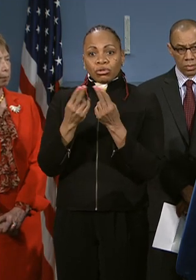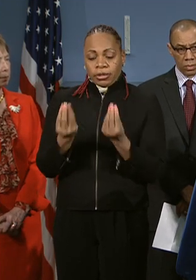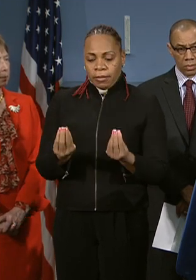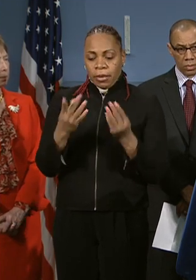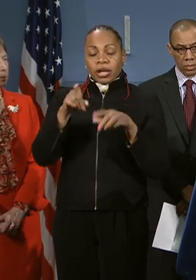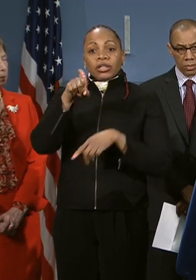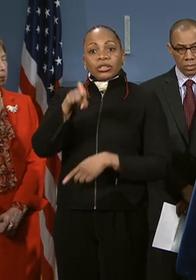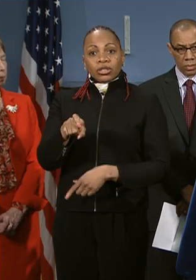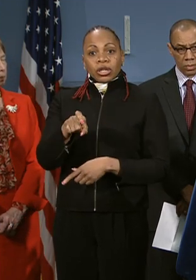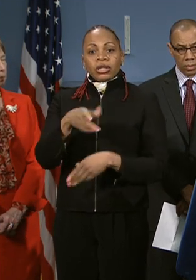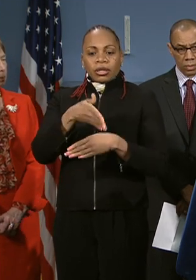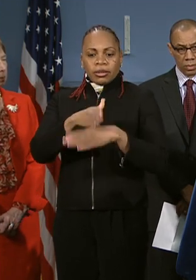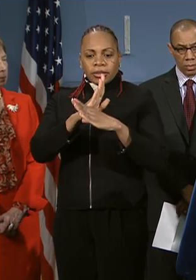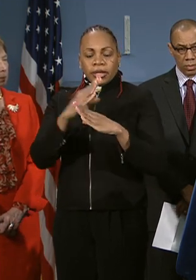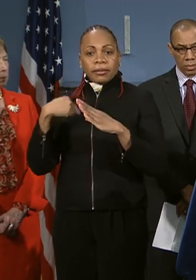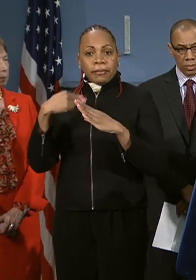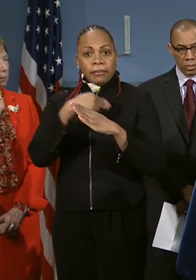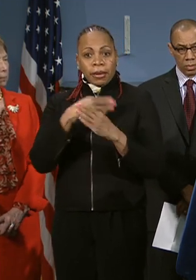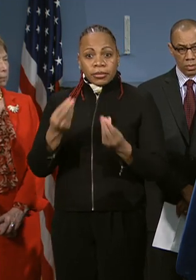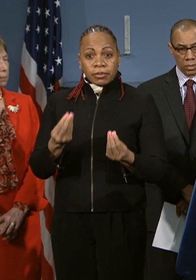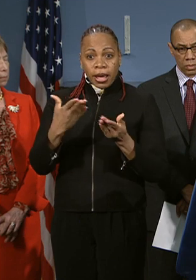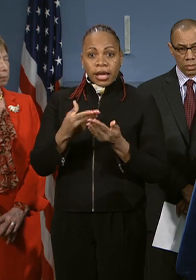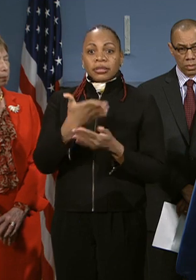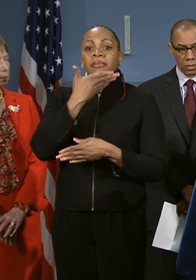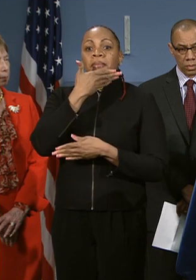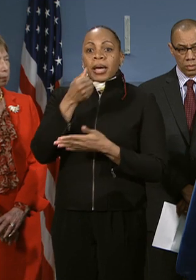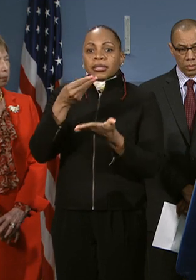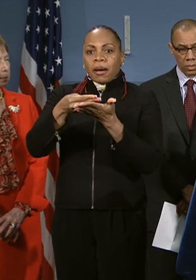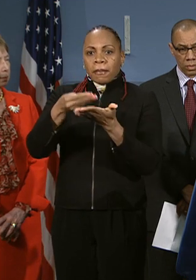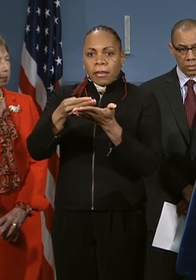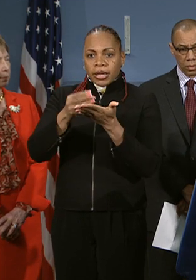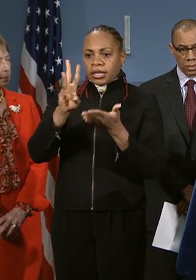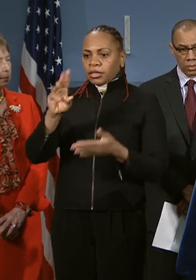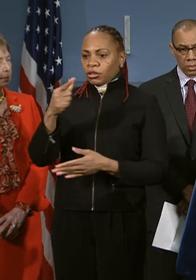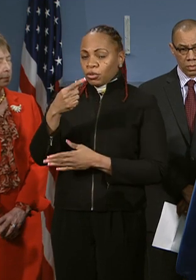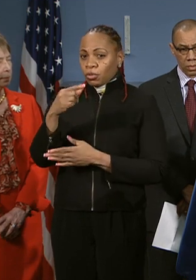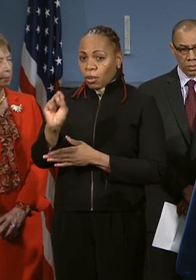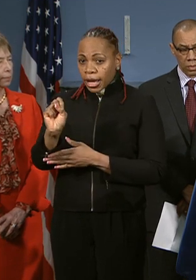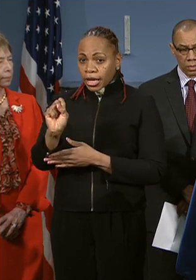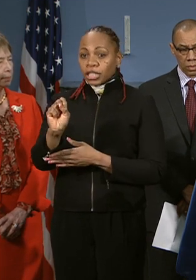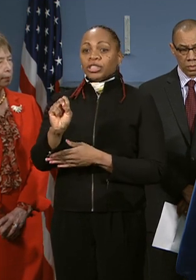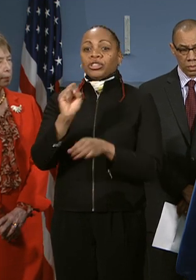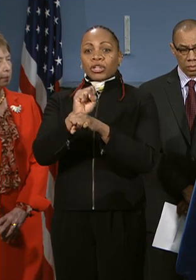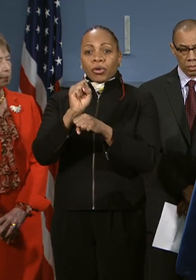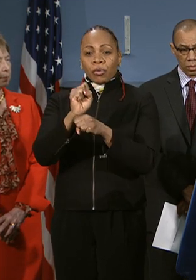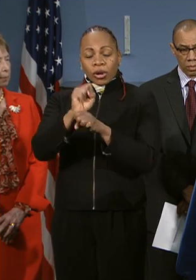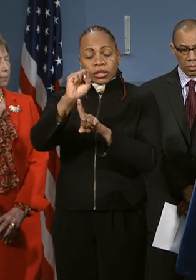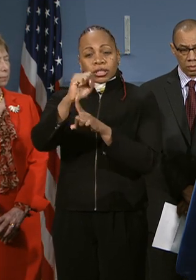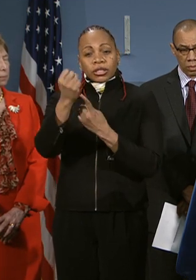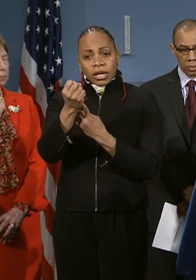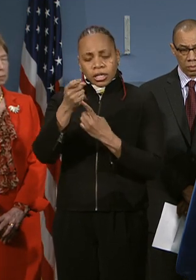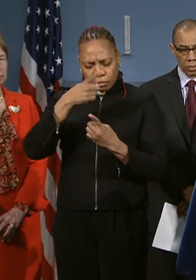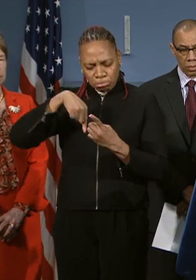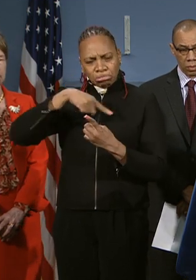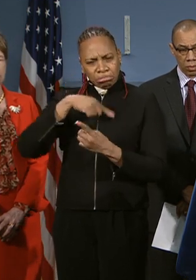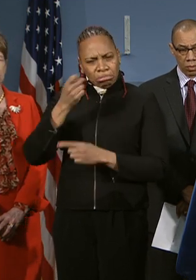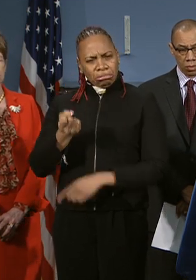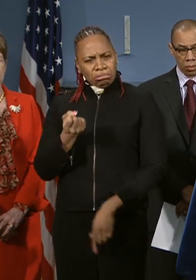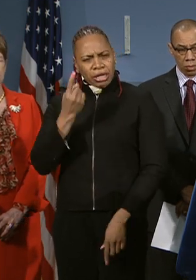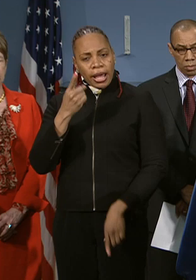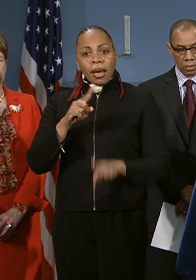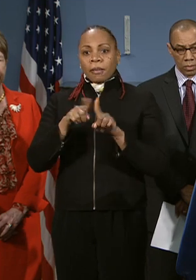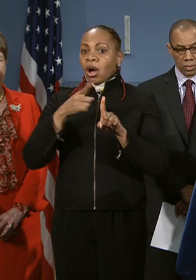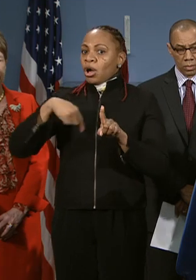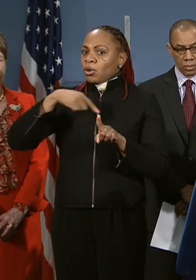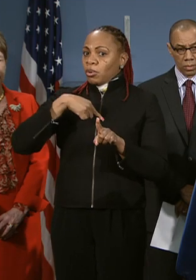to protect their members and get them the best wages and benefits and working conditions that they can, and we do understand that. But we don't set salaries